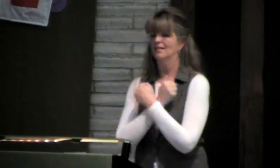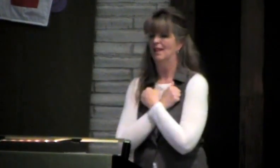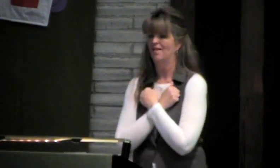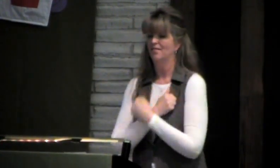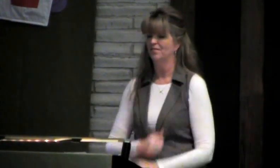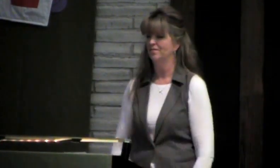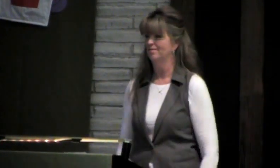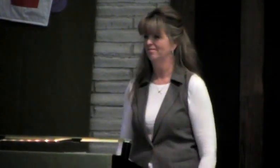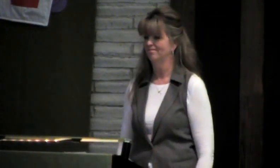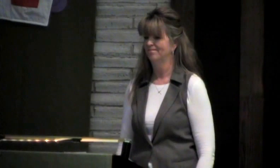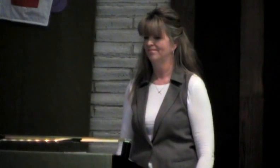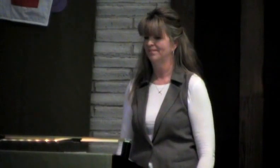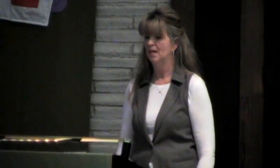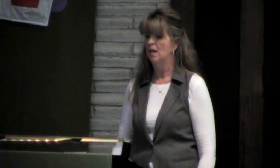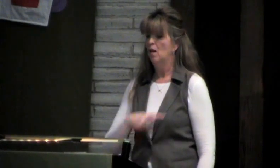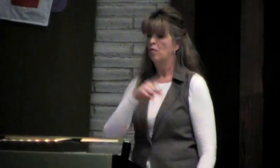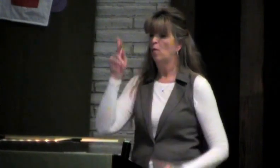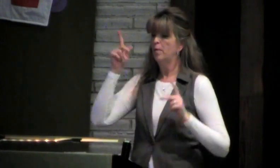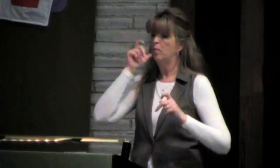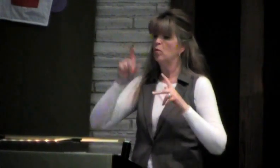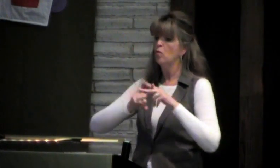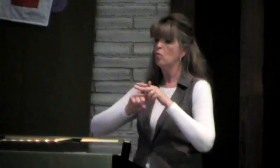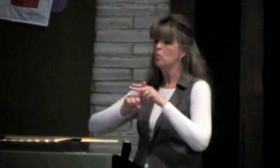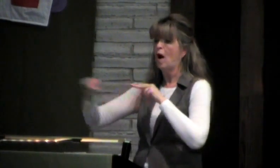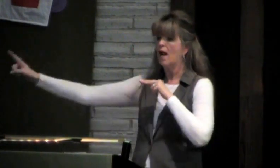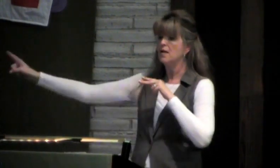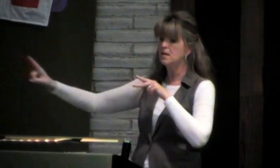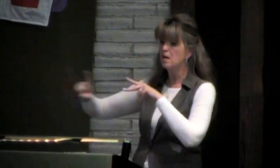godly spotlight and receive God's love.